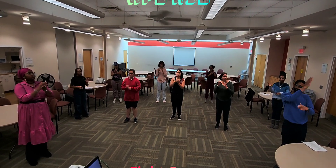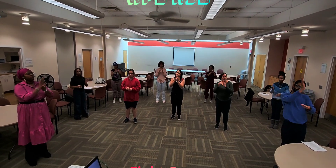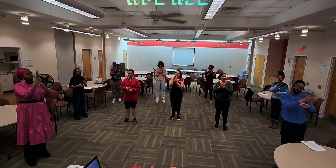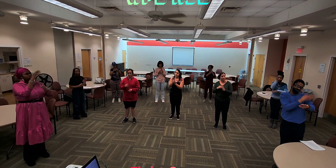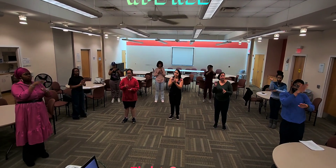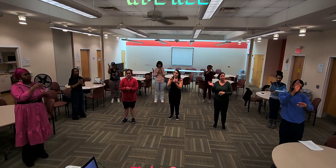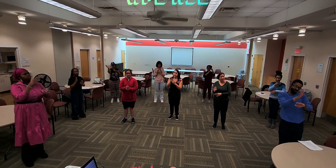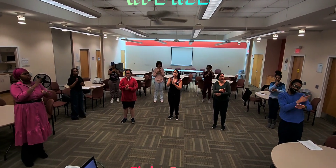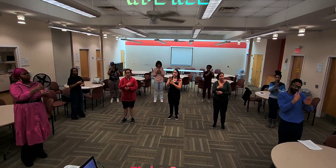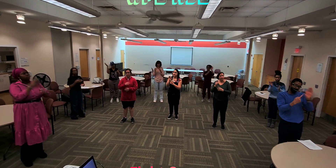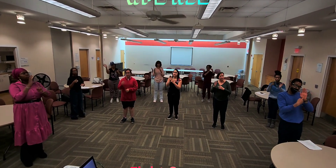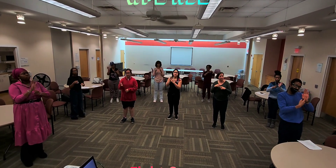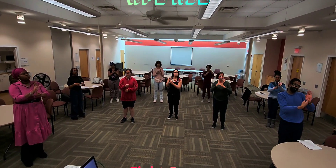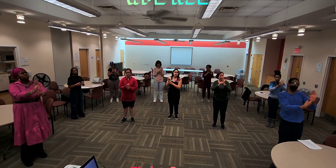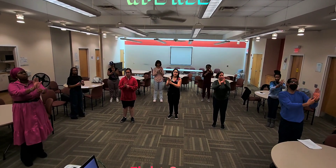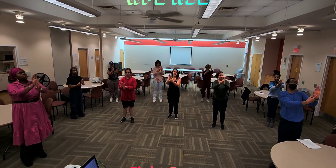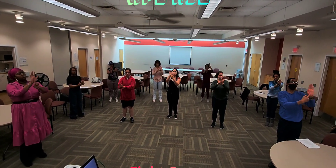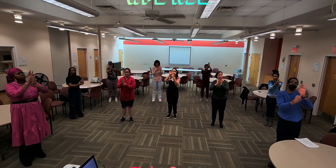proving my life song